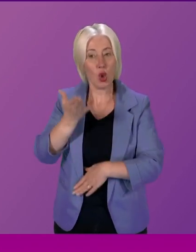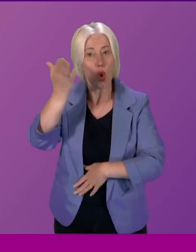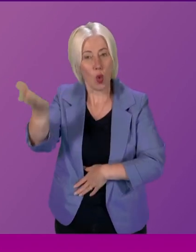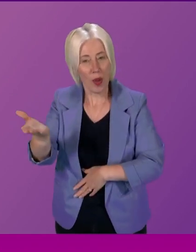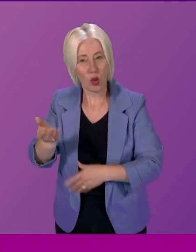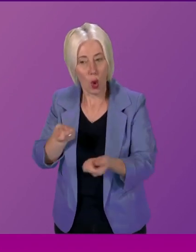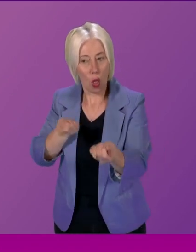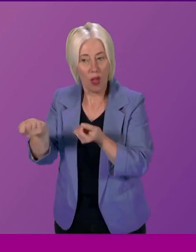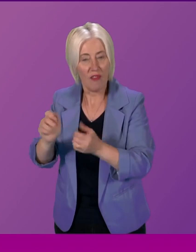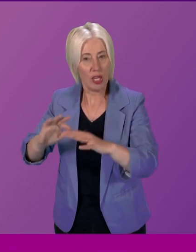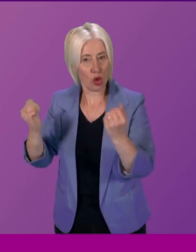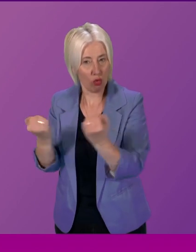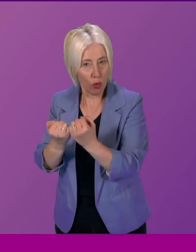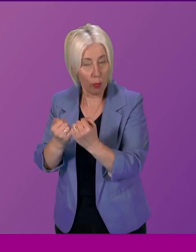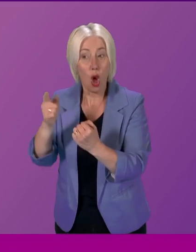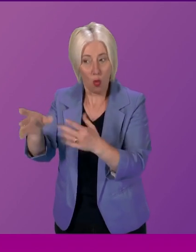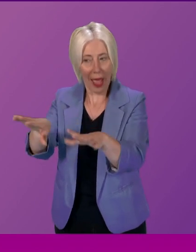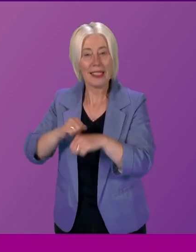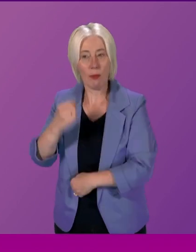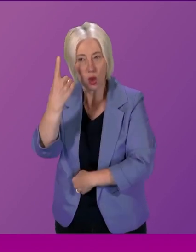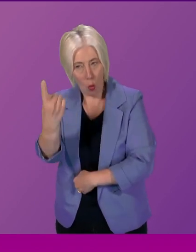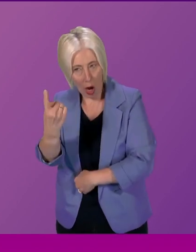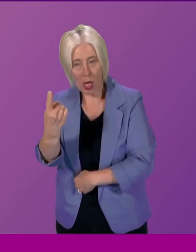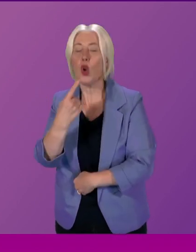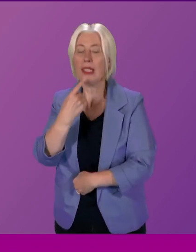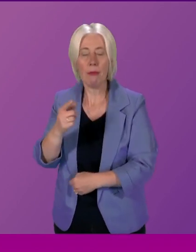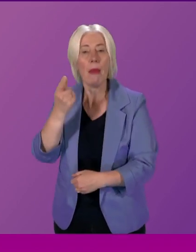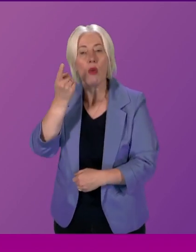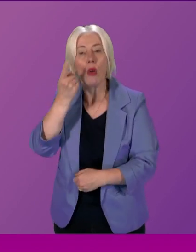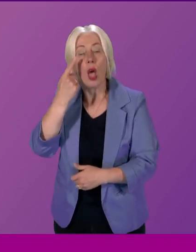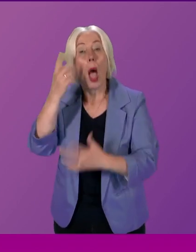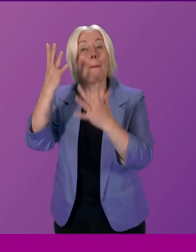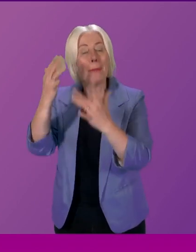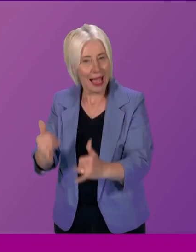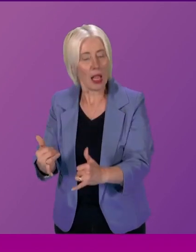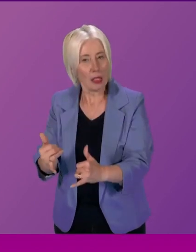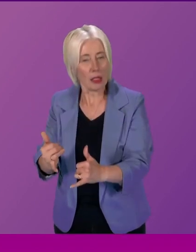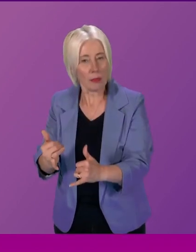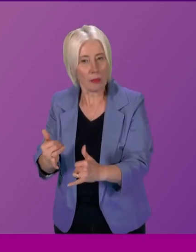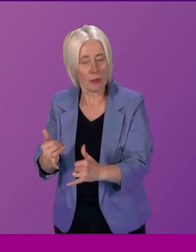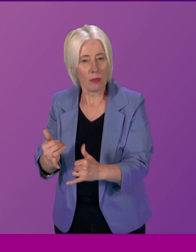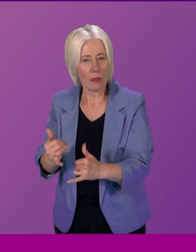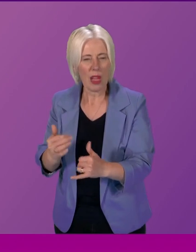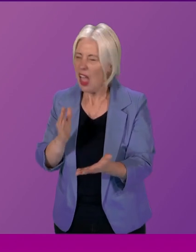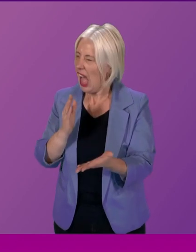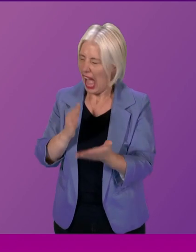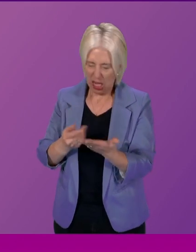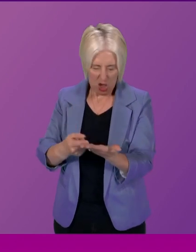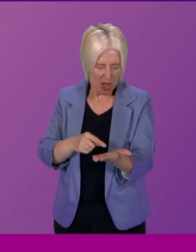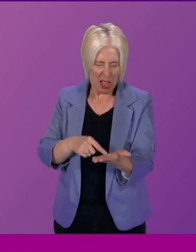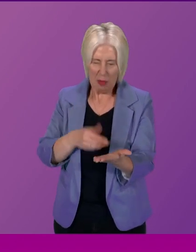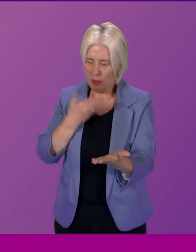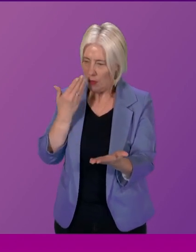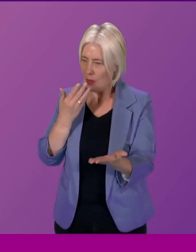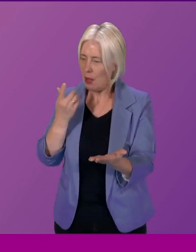one of those suggestions as being the subject that a pilot on this issue might take forward, which is to do, I haven't got the actual provision in front of me, but